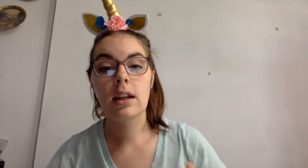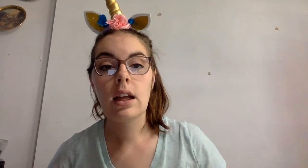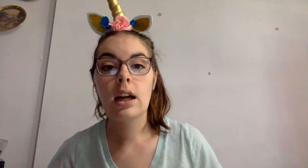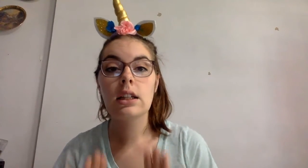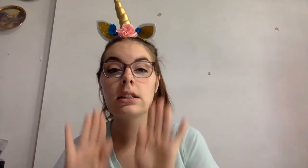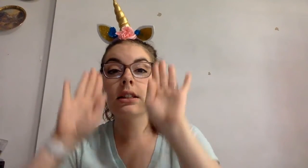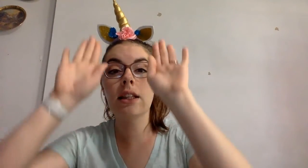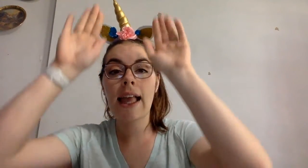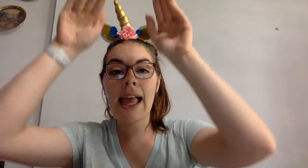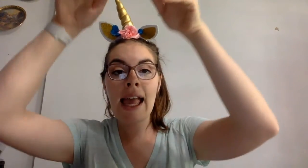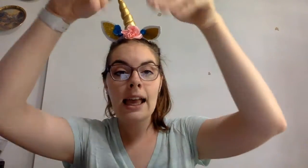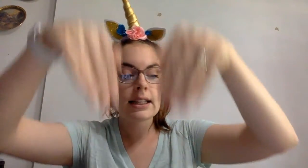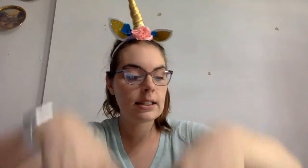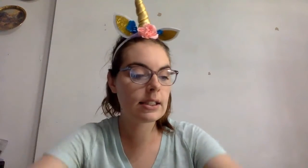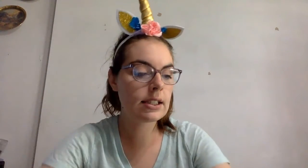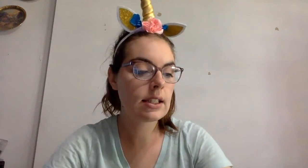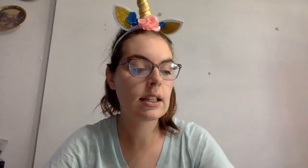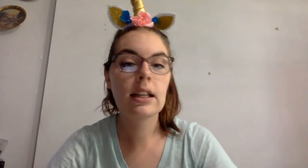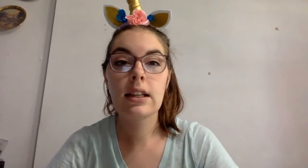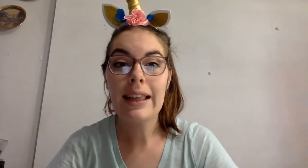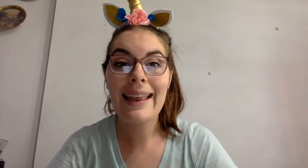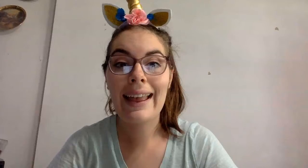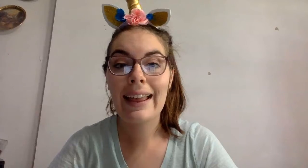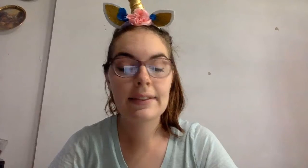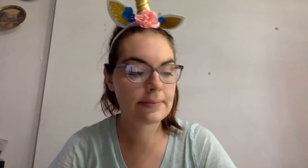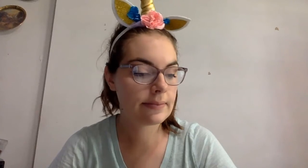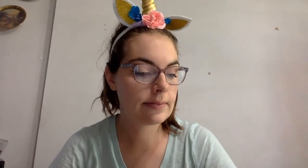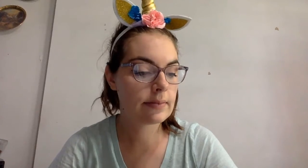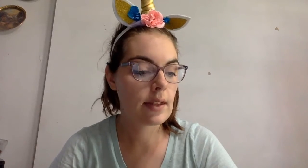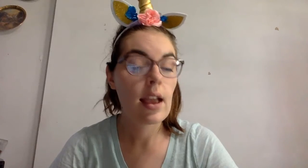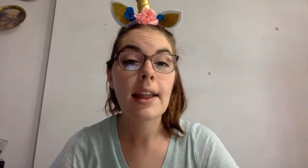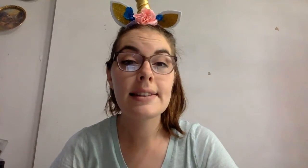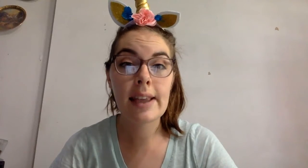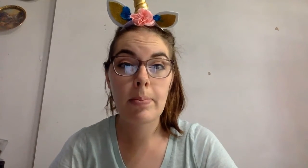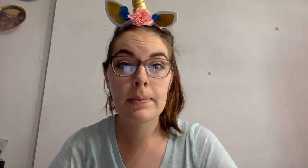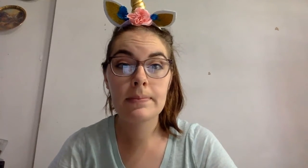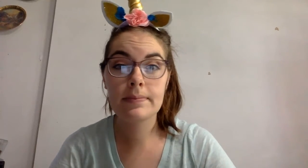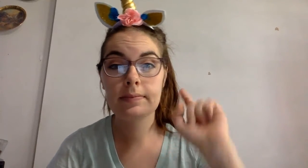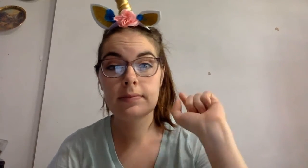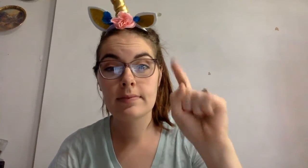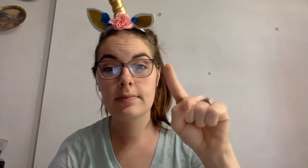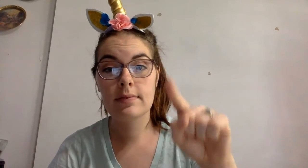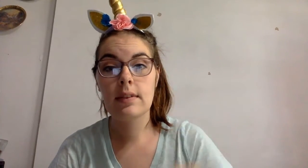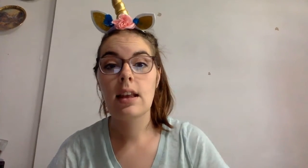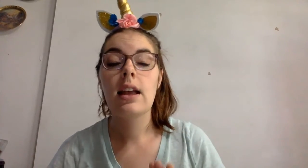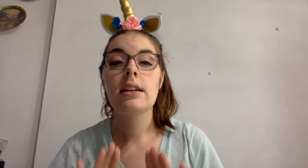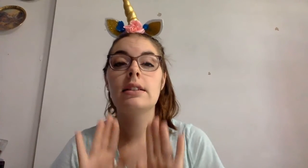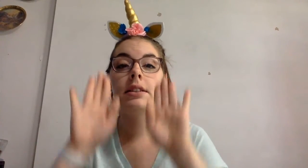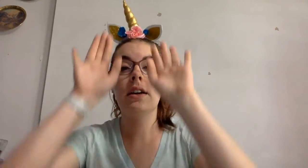L-e-t. E. Dip. D